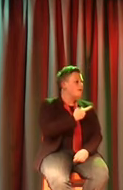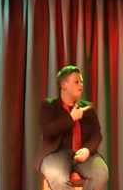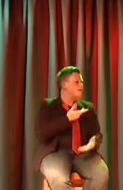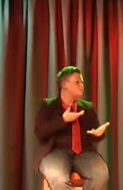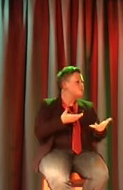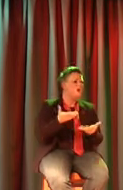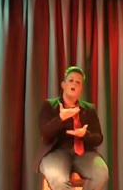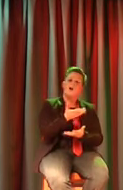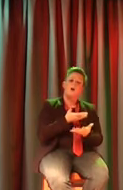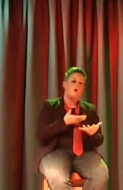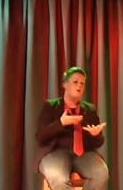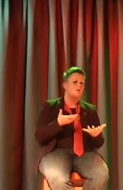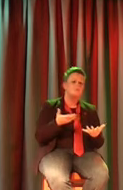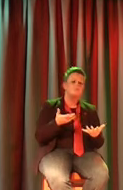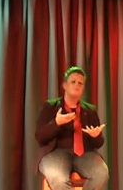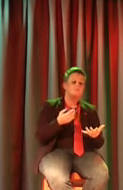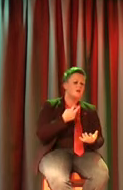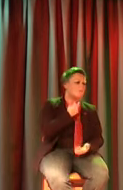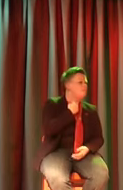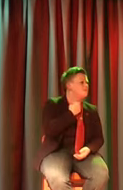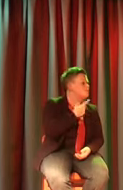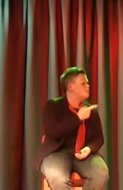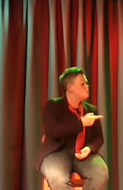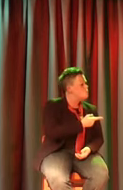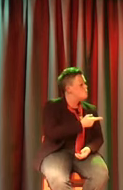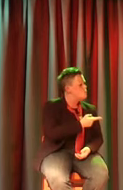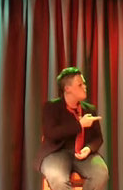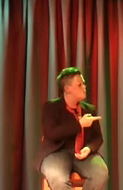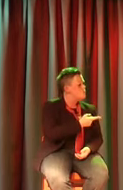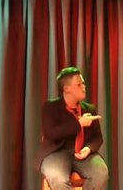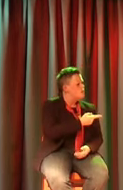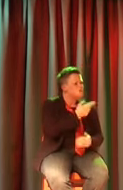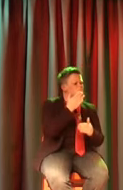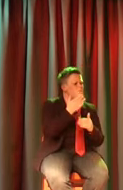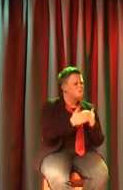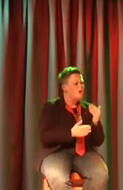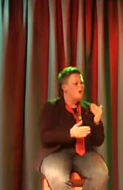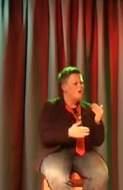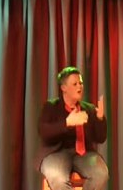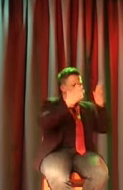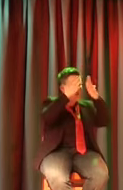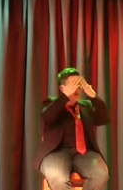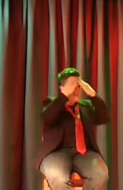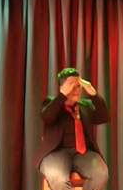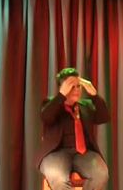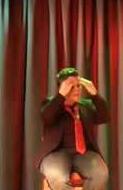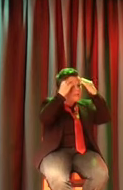talked, I miss you, you will never leave